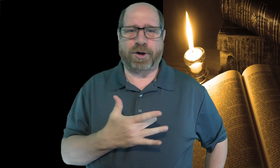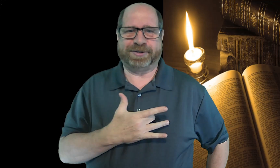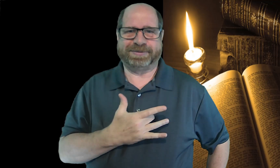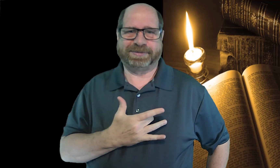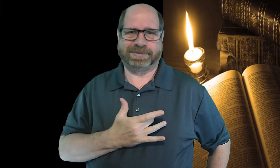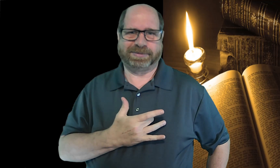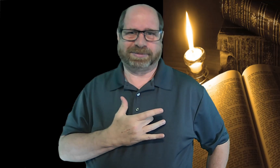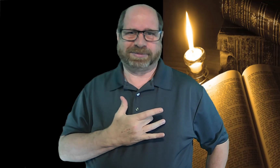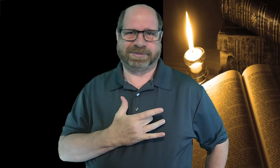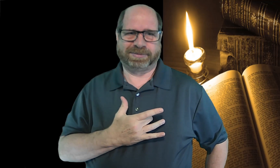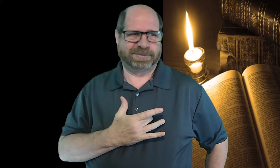Your heart.